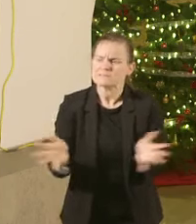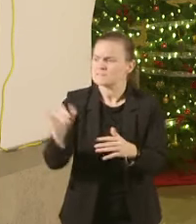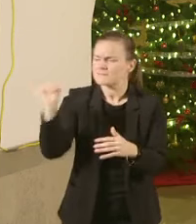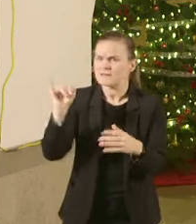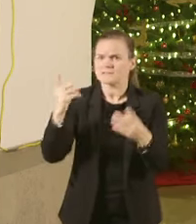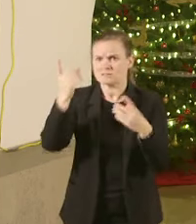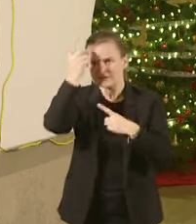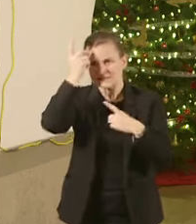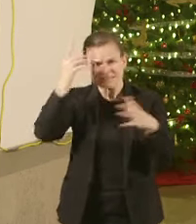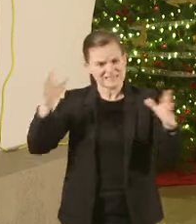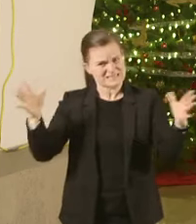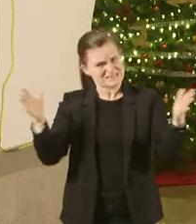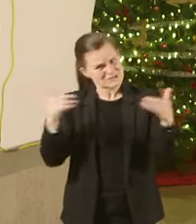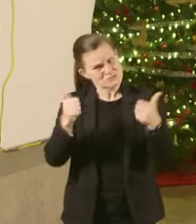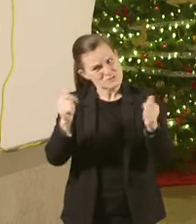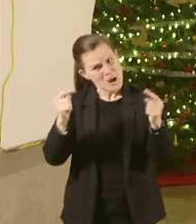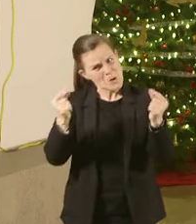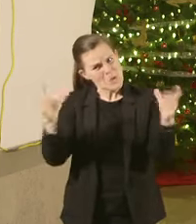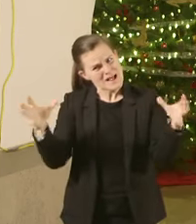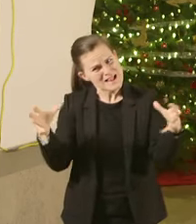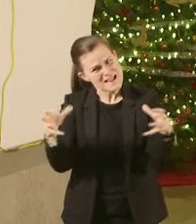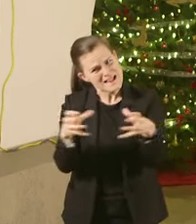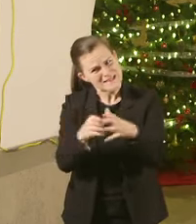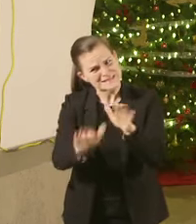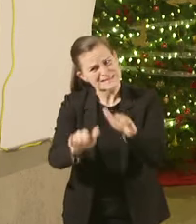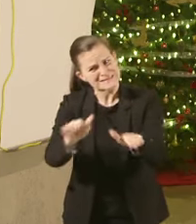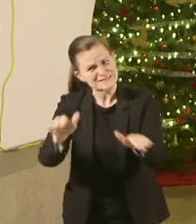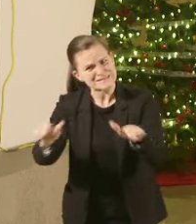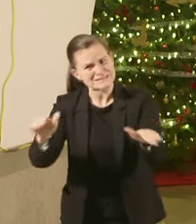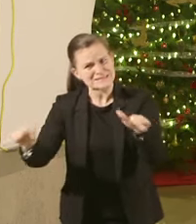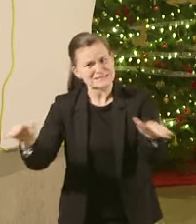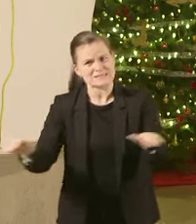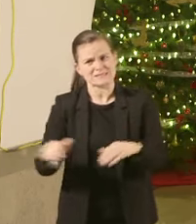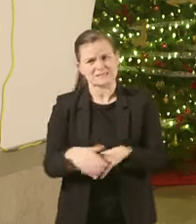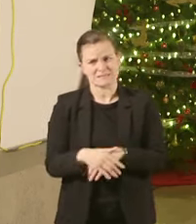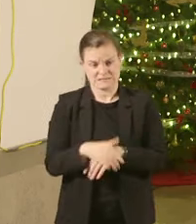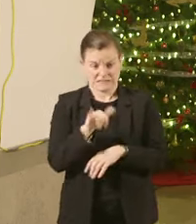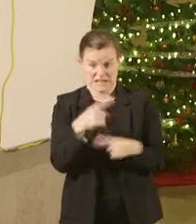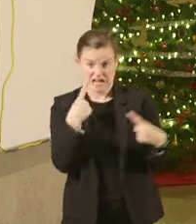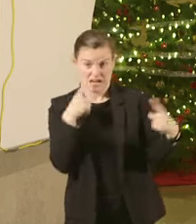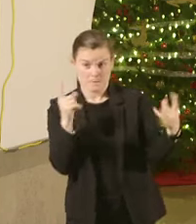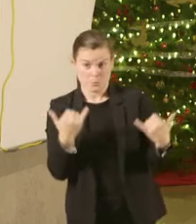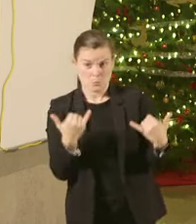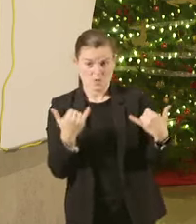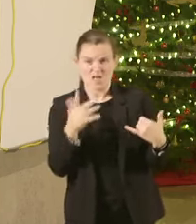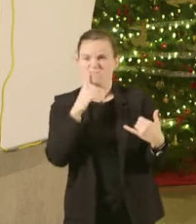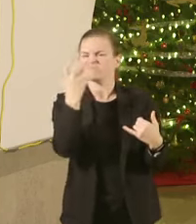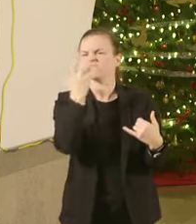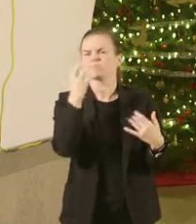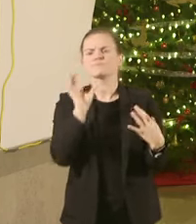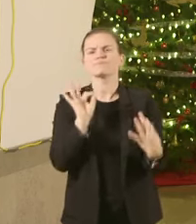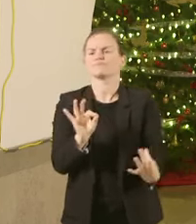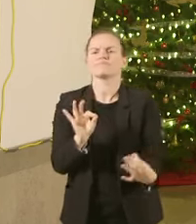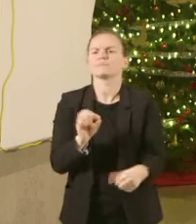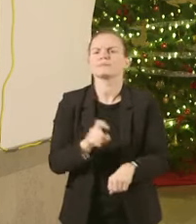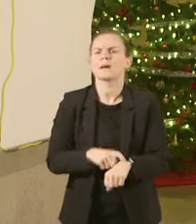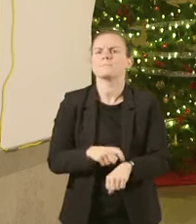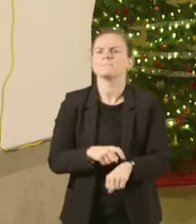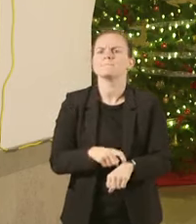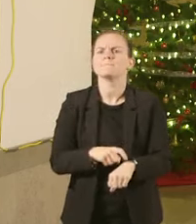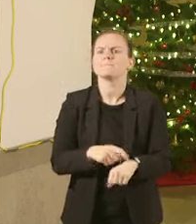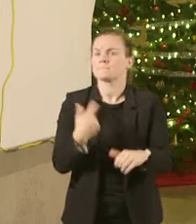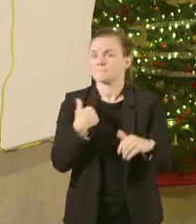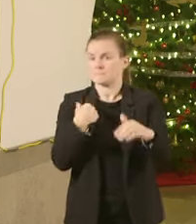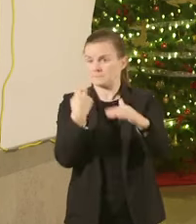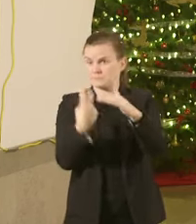This announcement today could not come at a better time although it is impossible to predict the exact impact of the Thanksgiving holiday